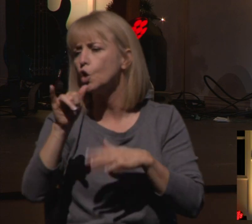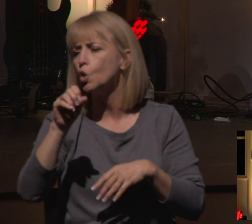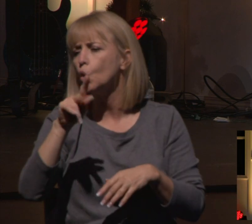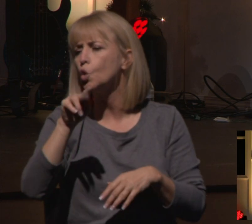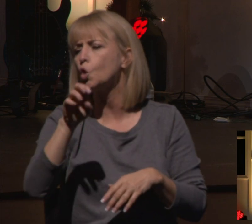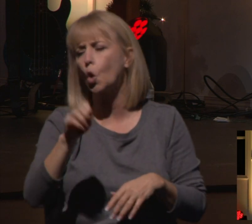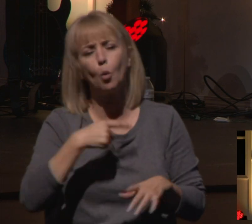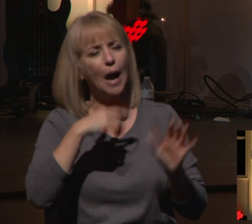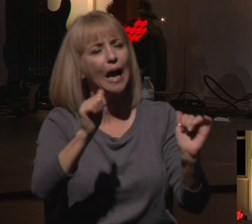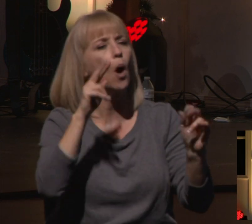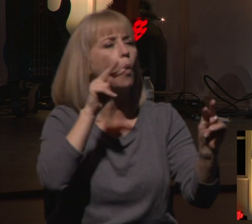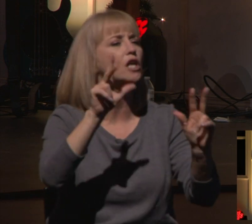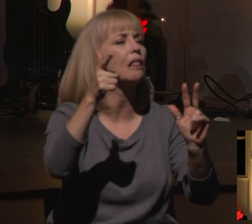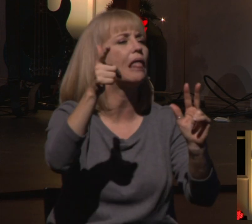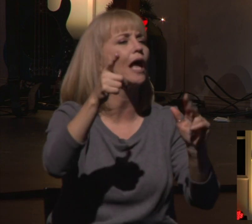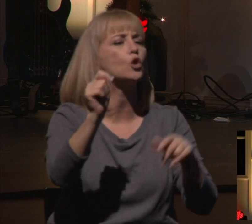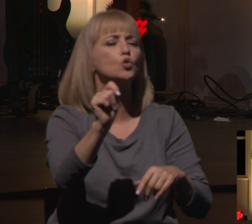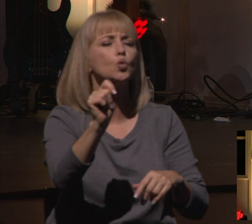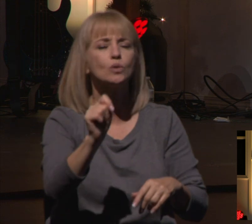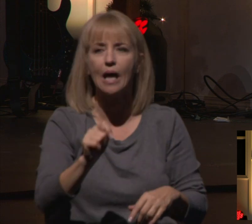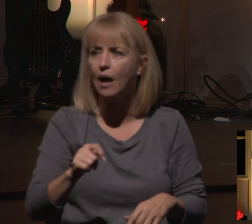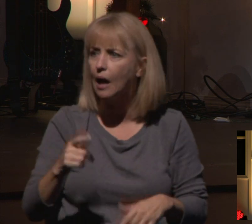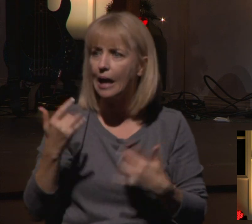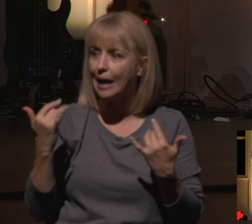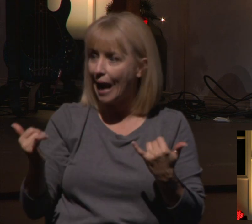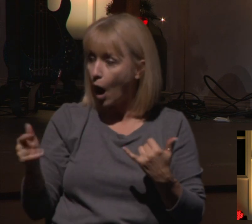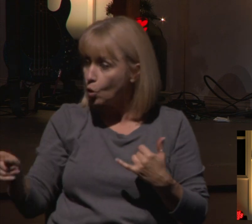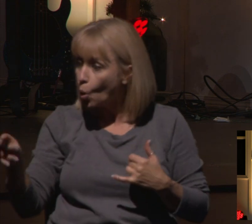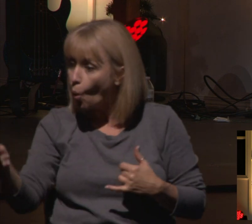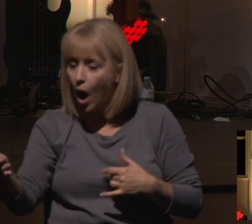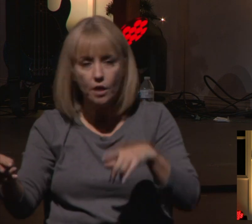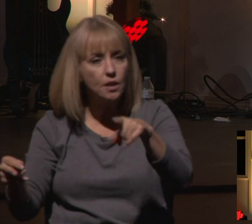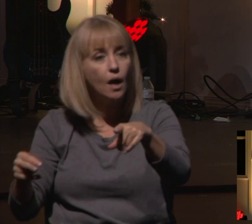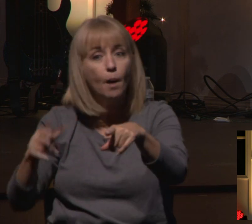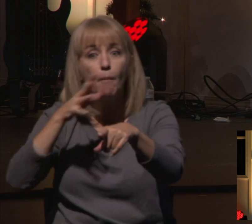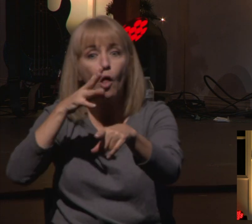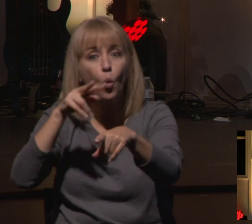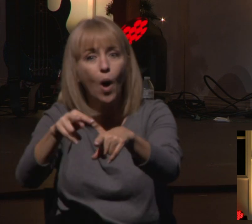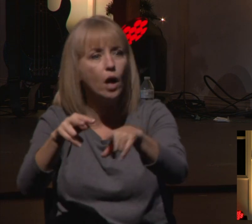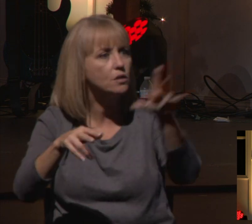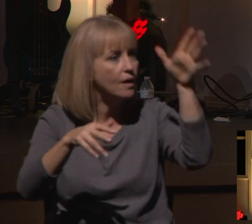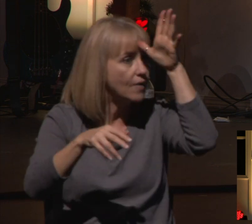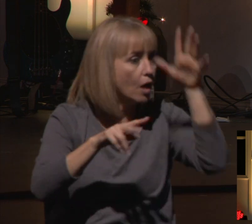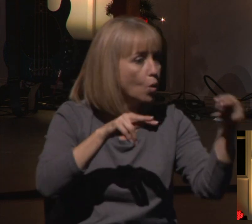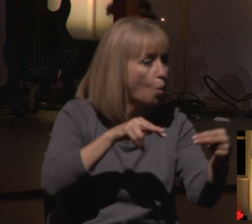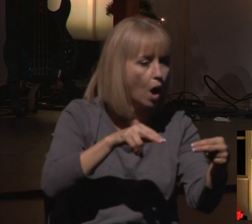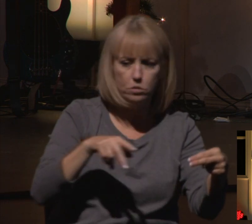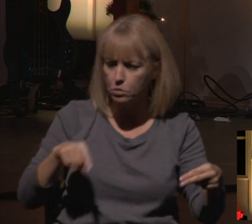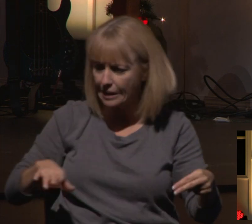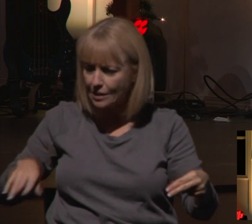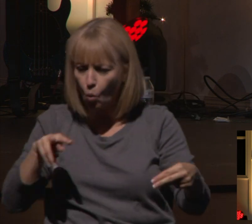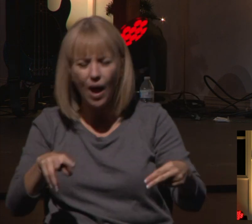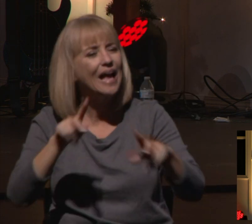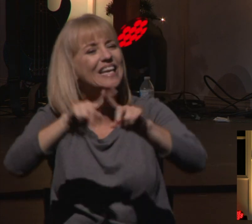and then everybody in our family's watching at different times and then we get out of the habit of being together as a family with Jesus and we've